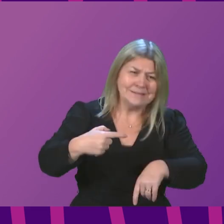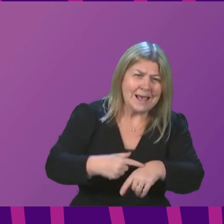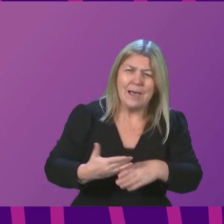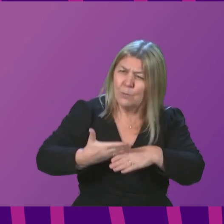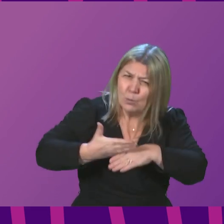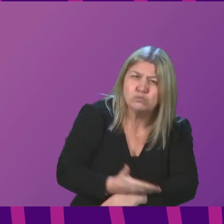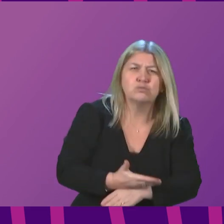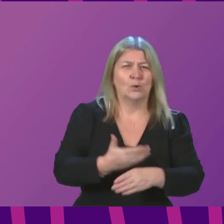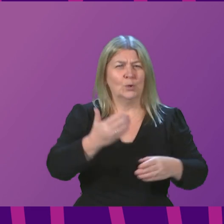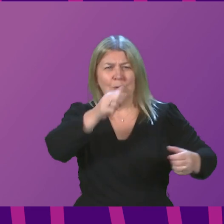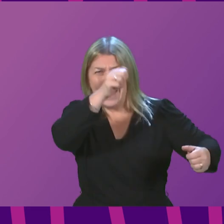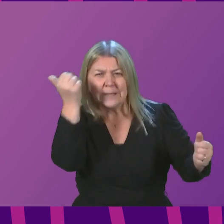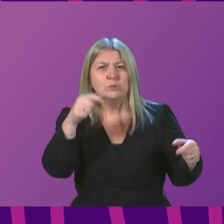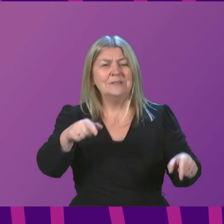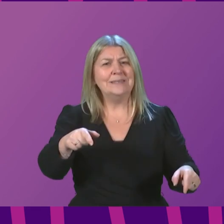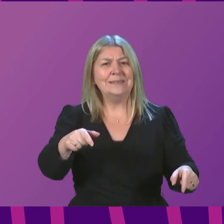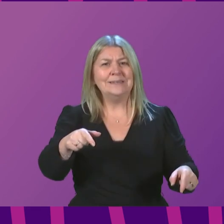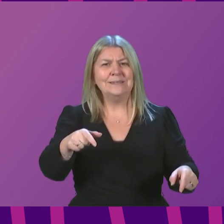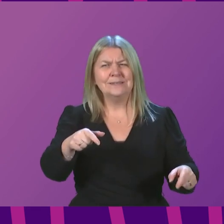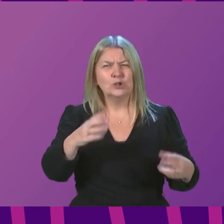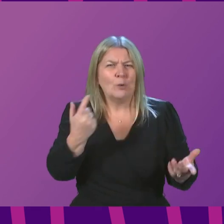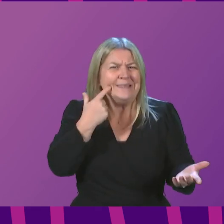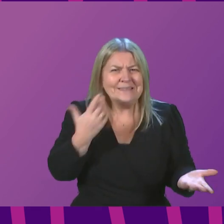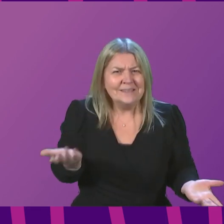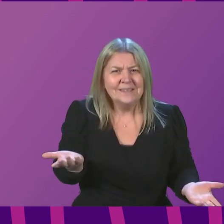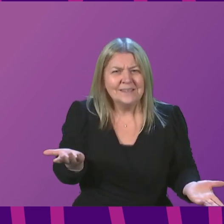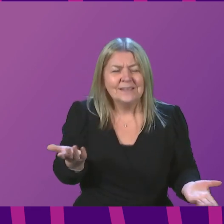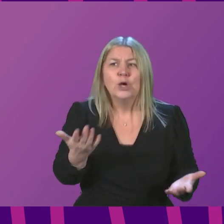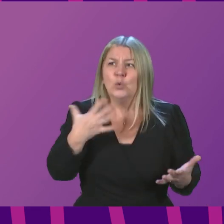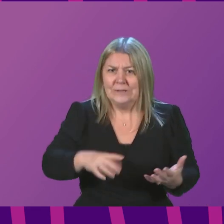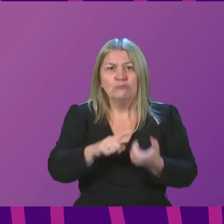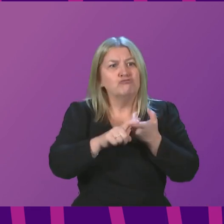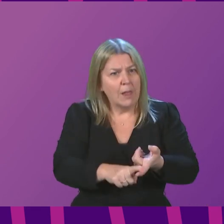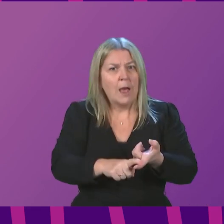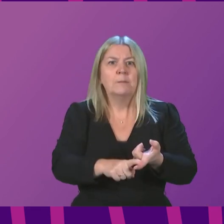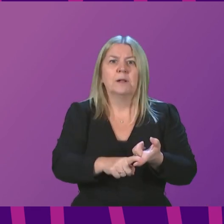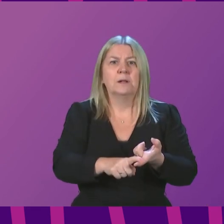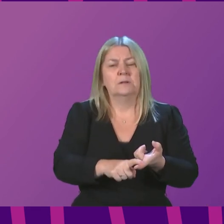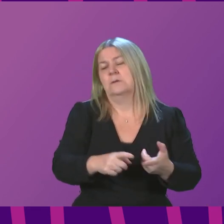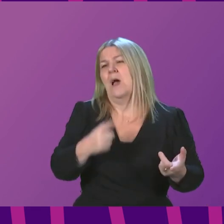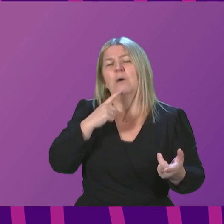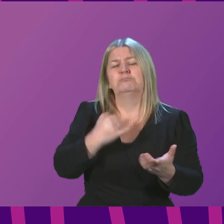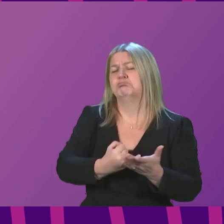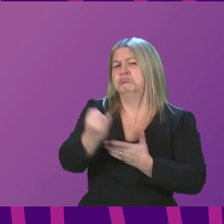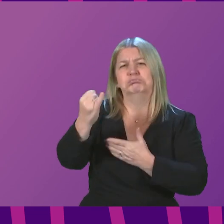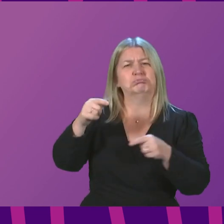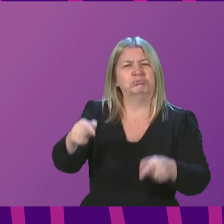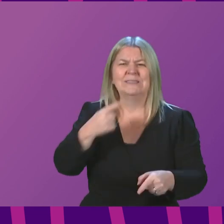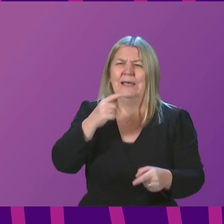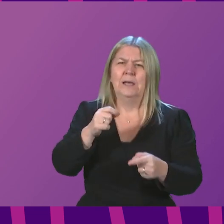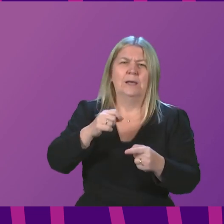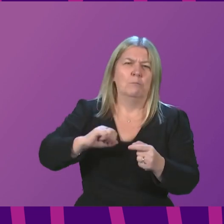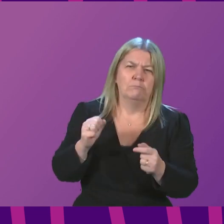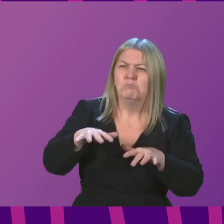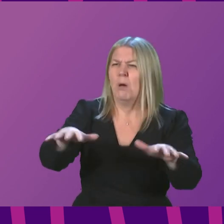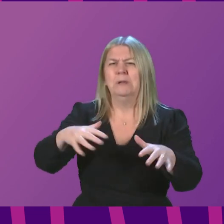expertise to do that in a way that is robust and therefore reliable. I absolutely refute the suggestion that somehow Public Health Scotland